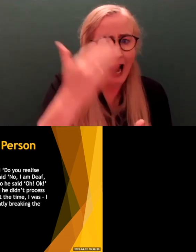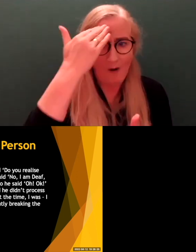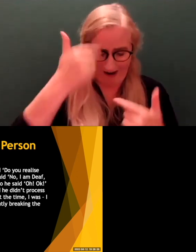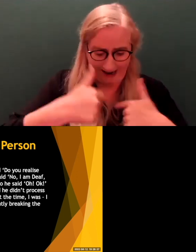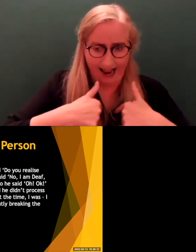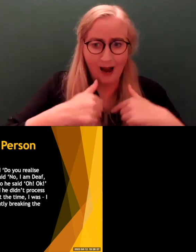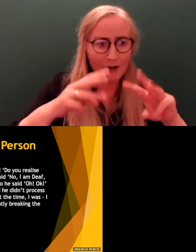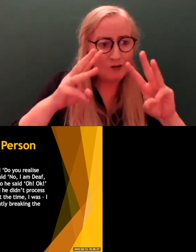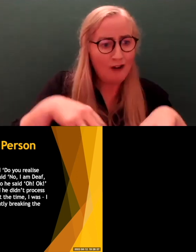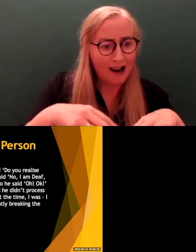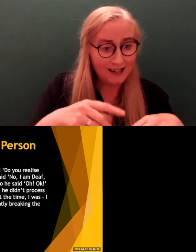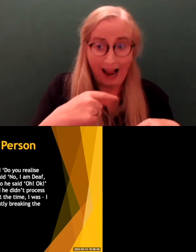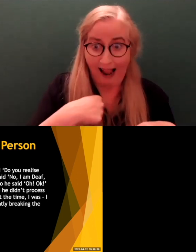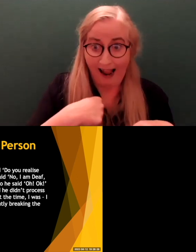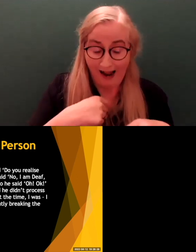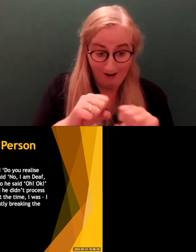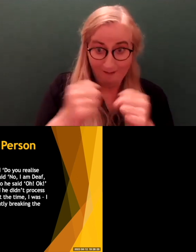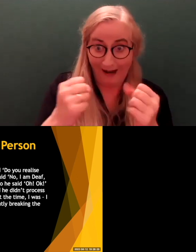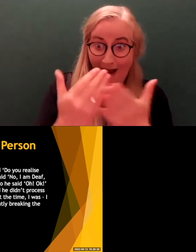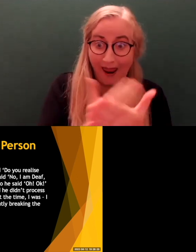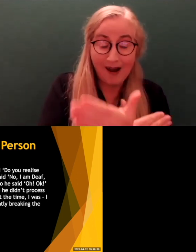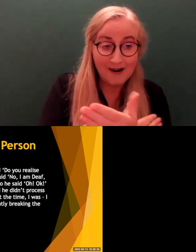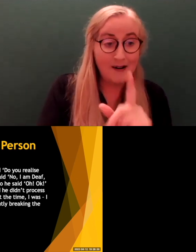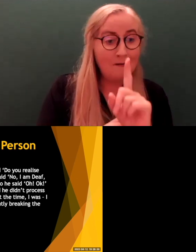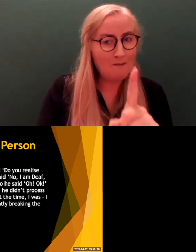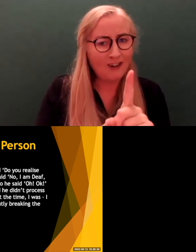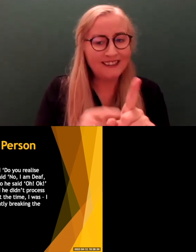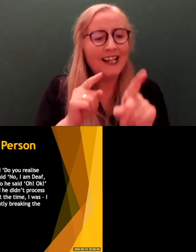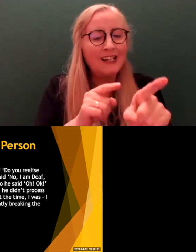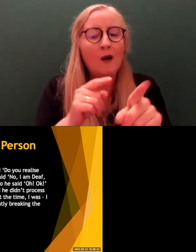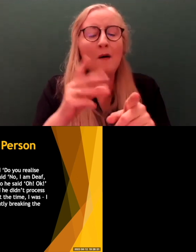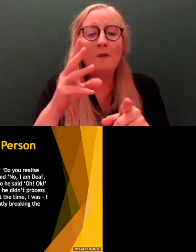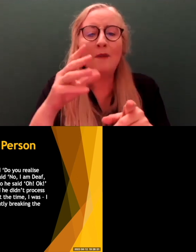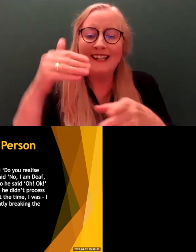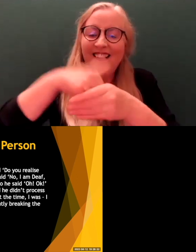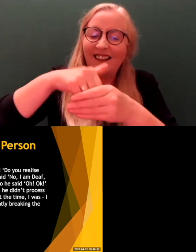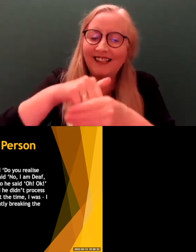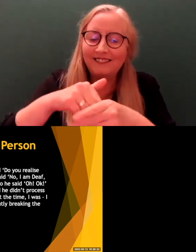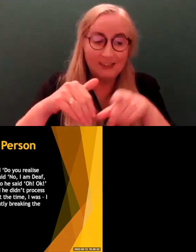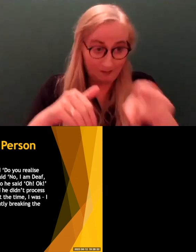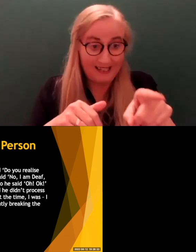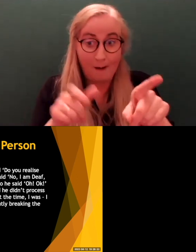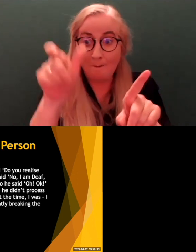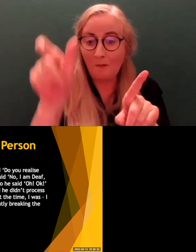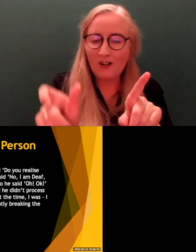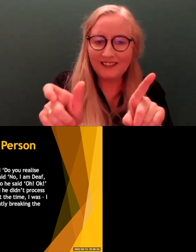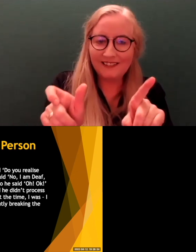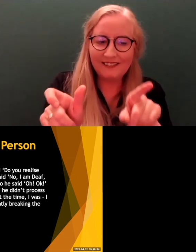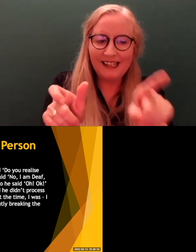were evidently breaking the law. So, again, for context here, this is a person who had a traffic issue